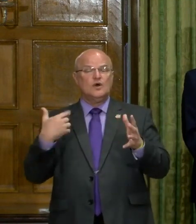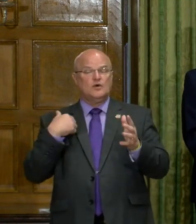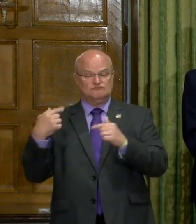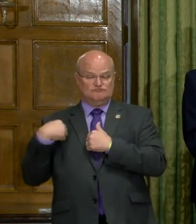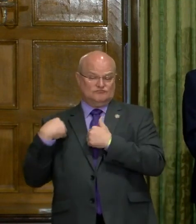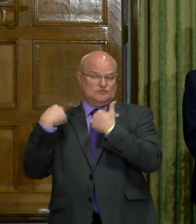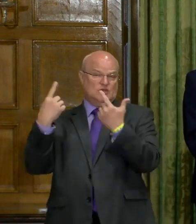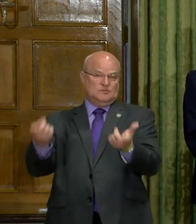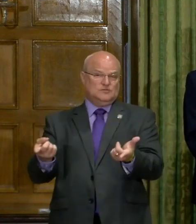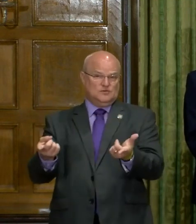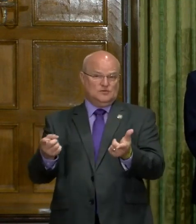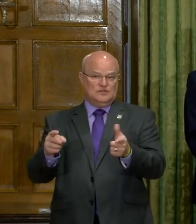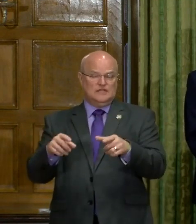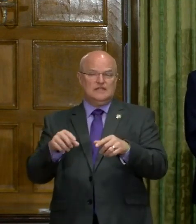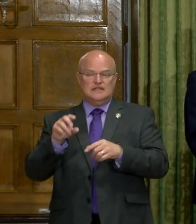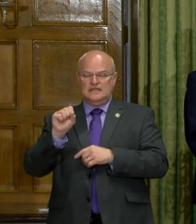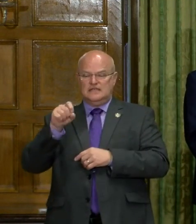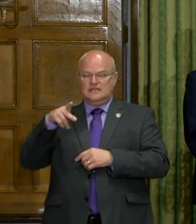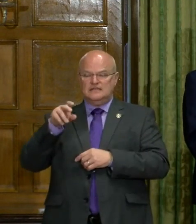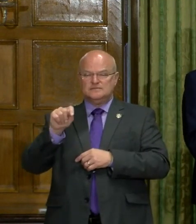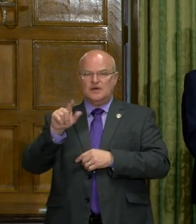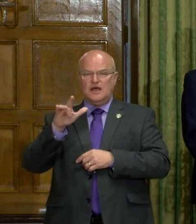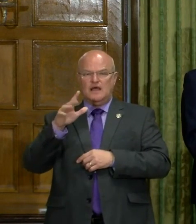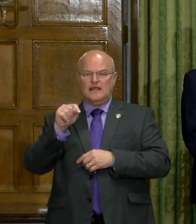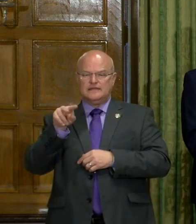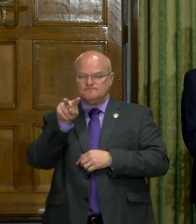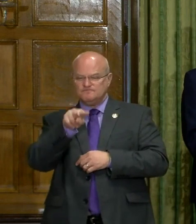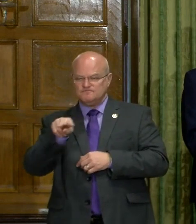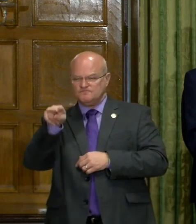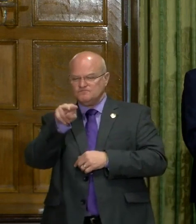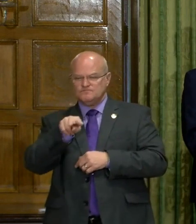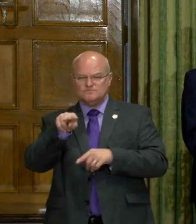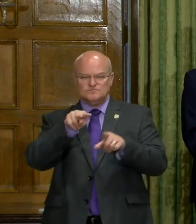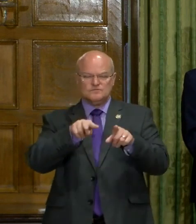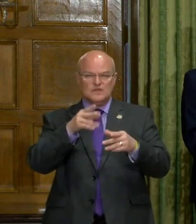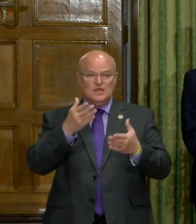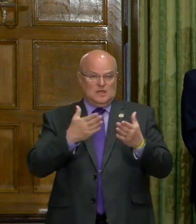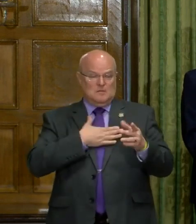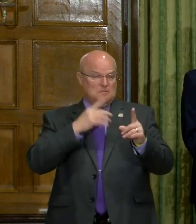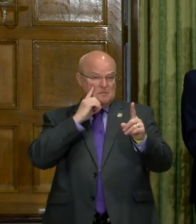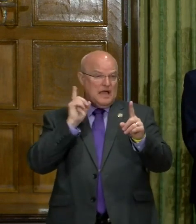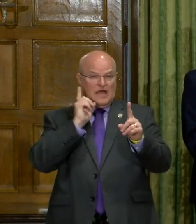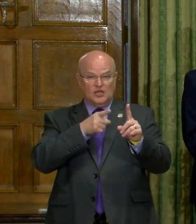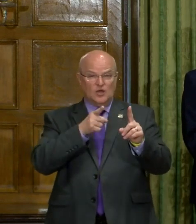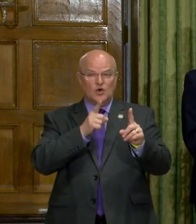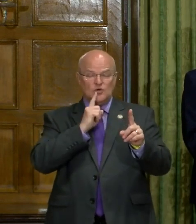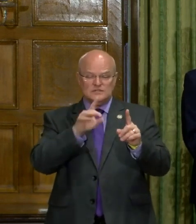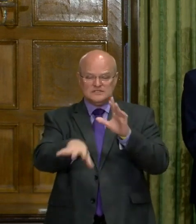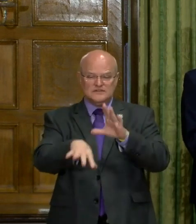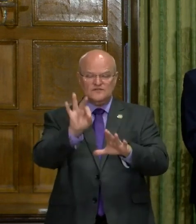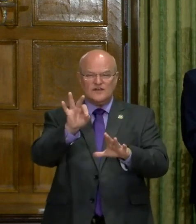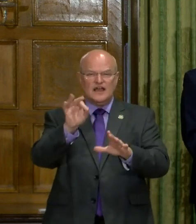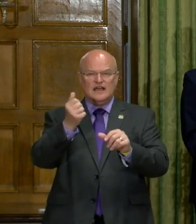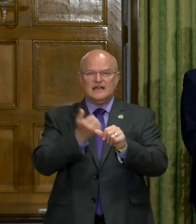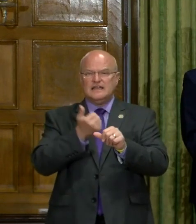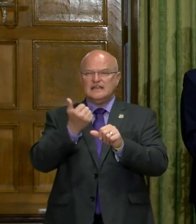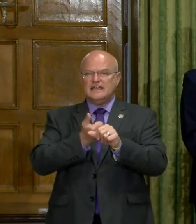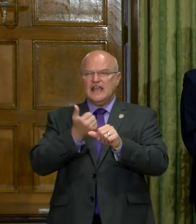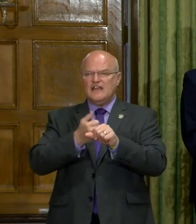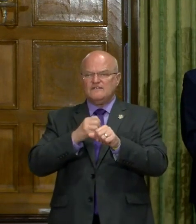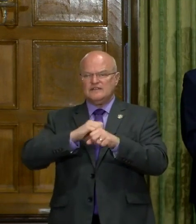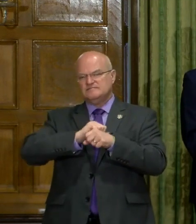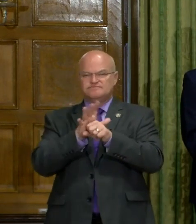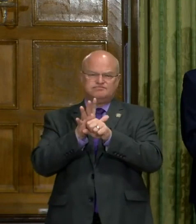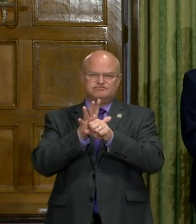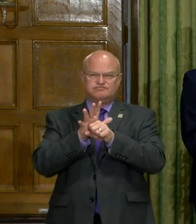what we've been doing, is taking a spotlight and looking at areas. Uh, my, my goal is to, is to find every, every